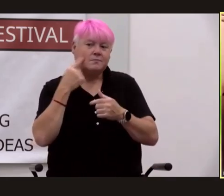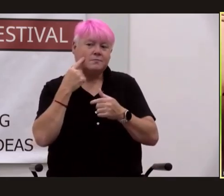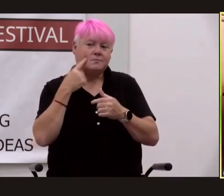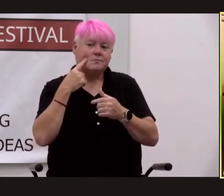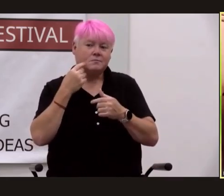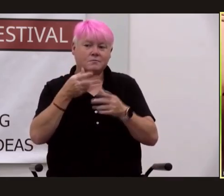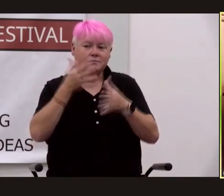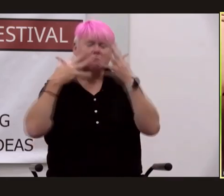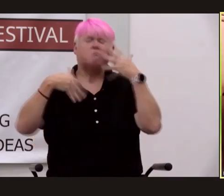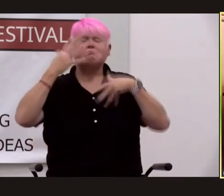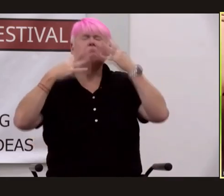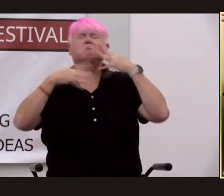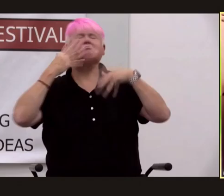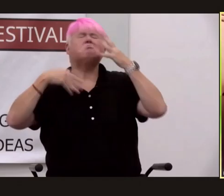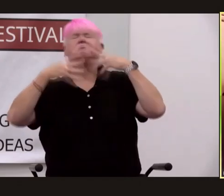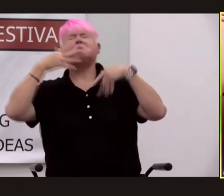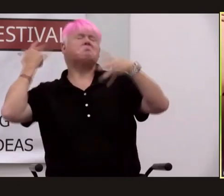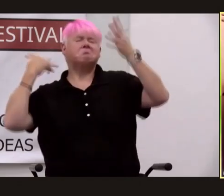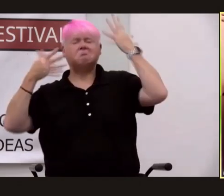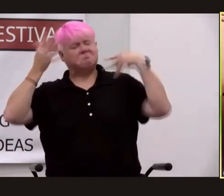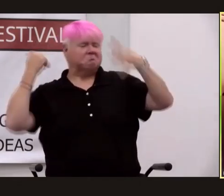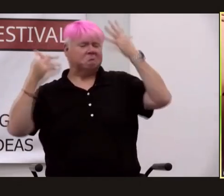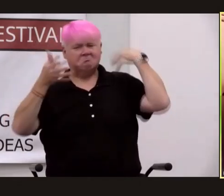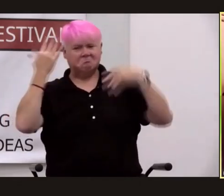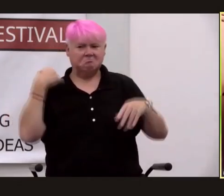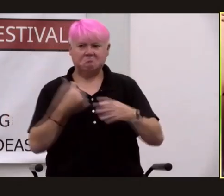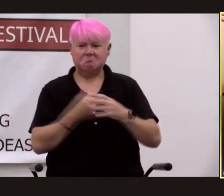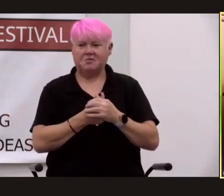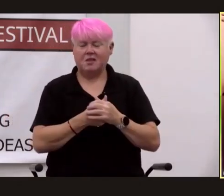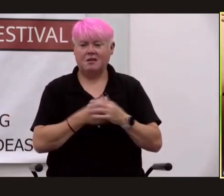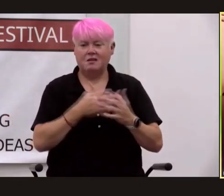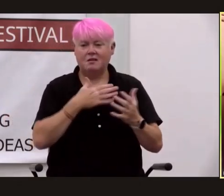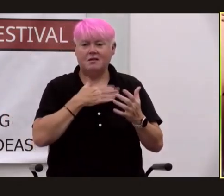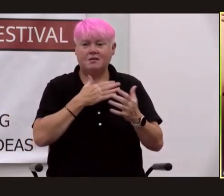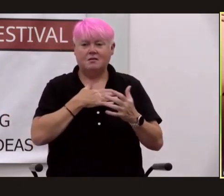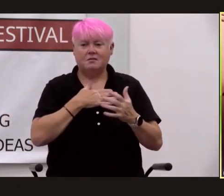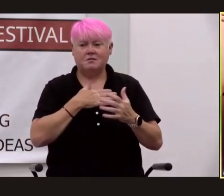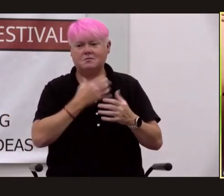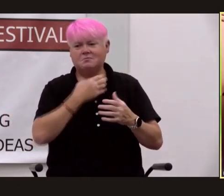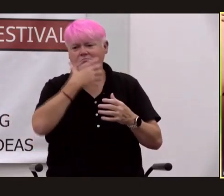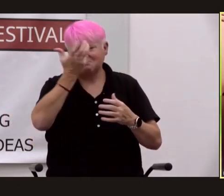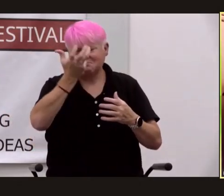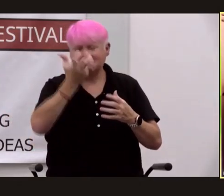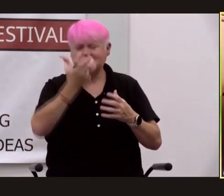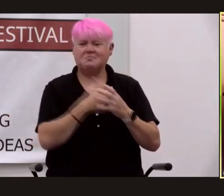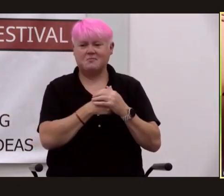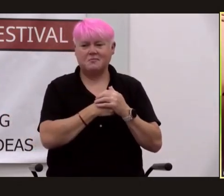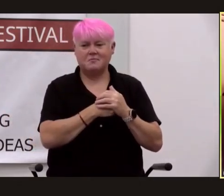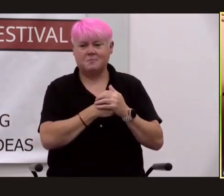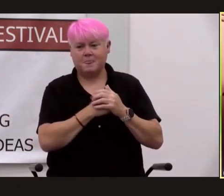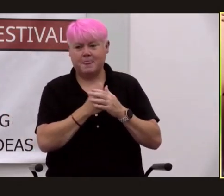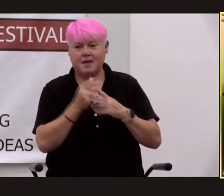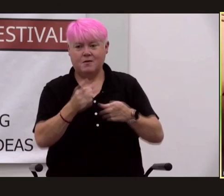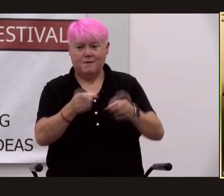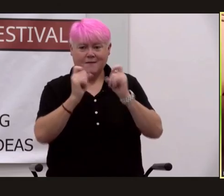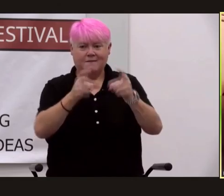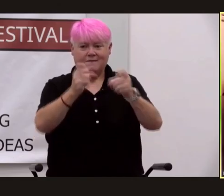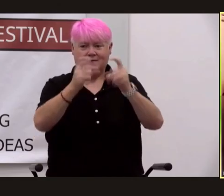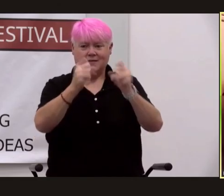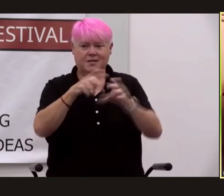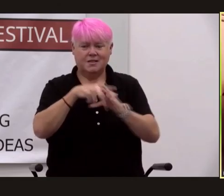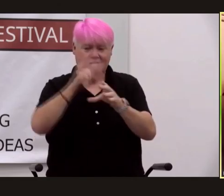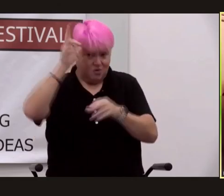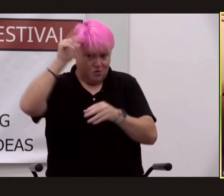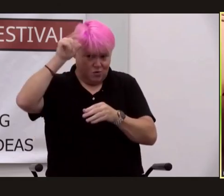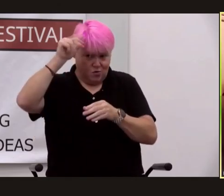tears from his face and wails from his lungs he urged his mount to even greater velocities the horse responding